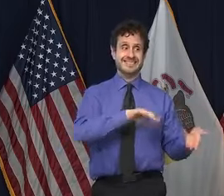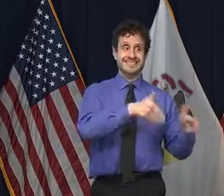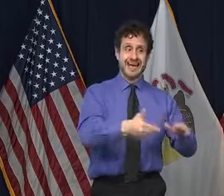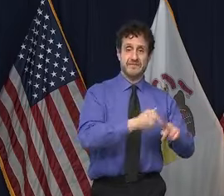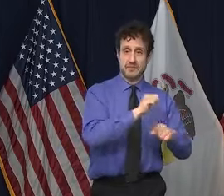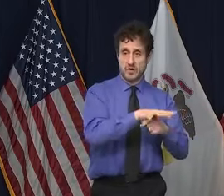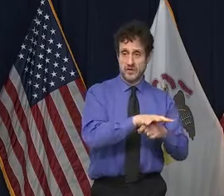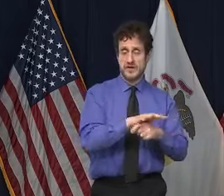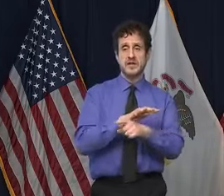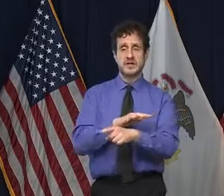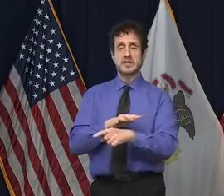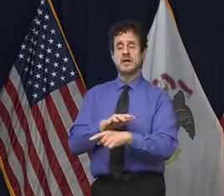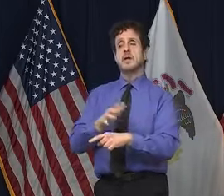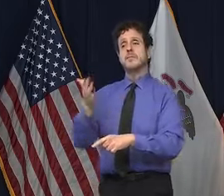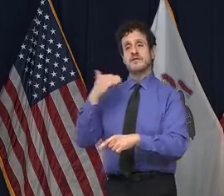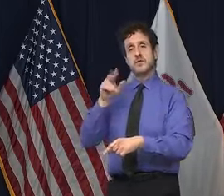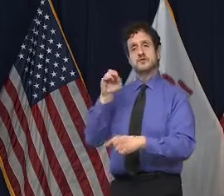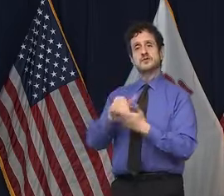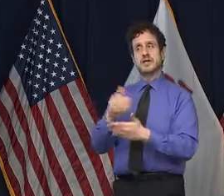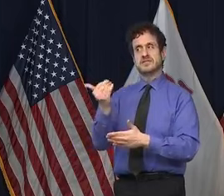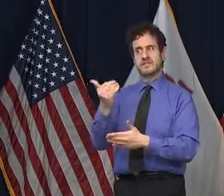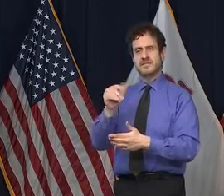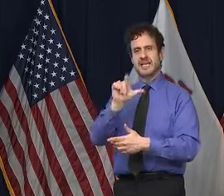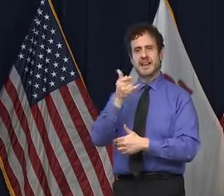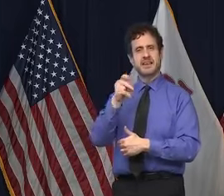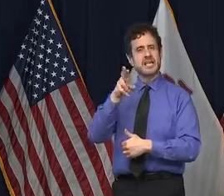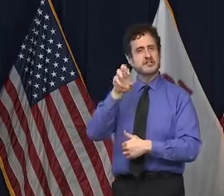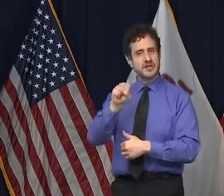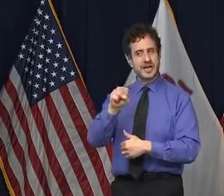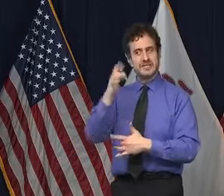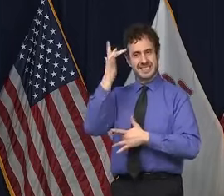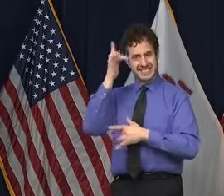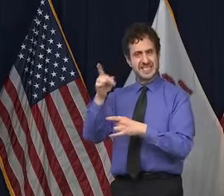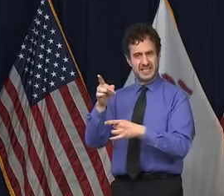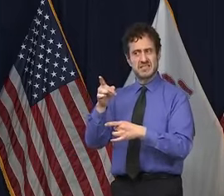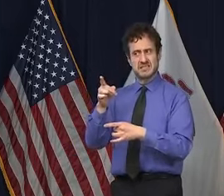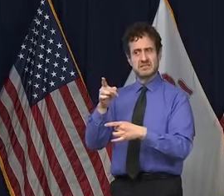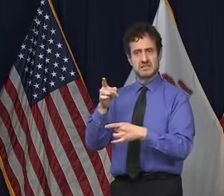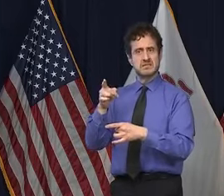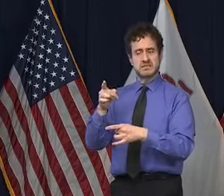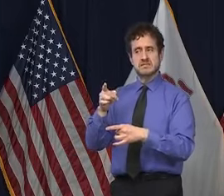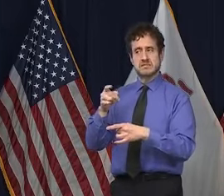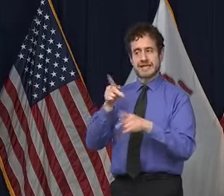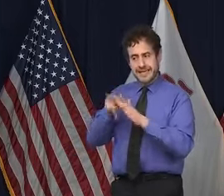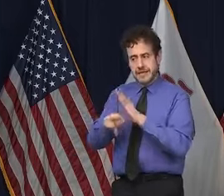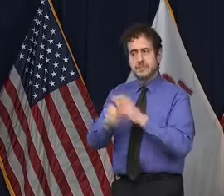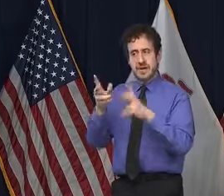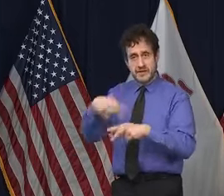being killed by Legionnaires' disease in 2015, is it time to consider turning over these homes to the federal government?